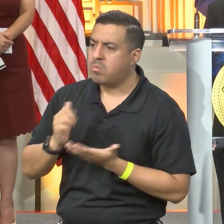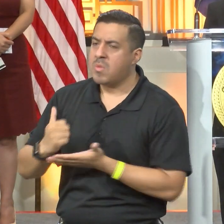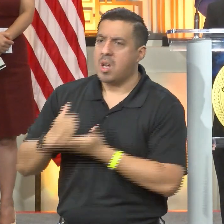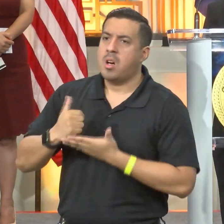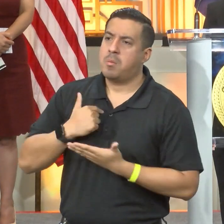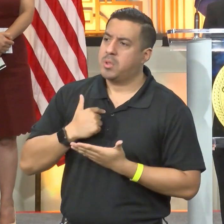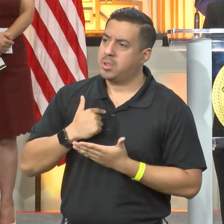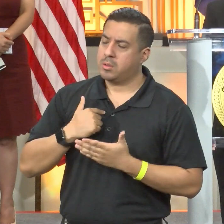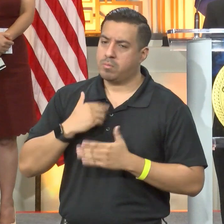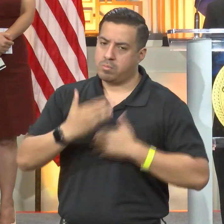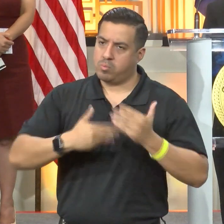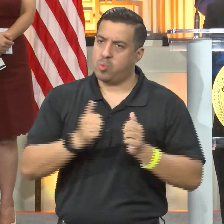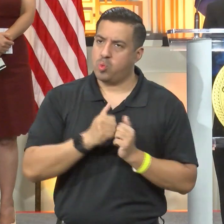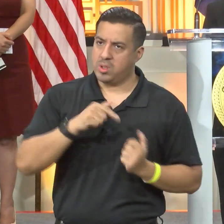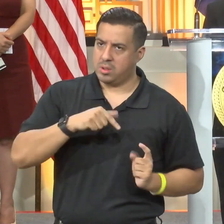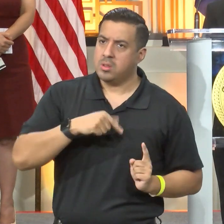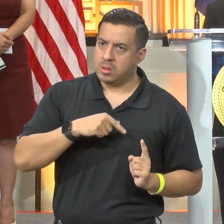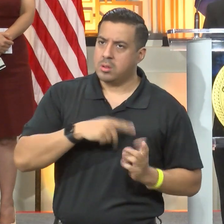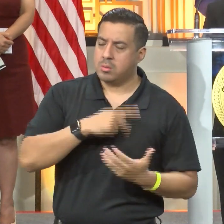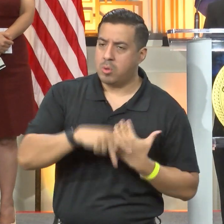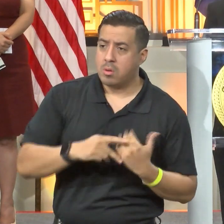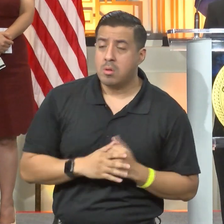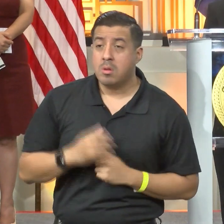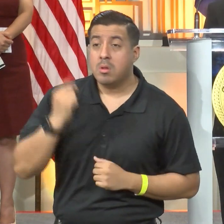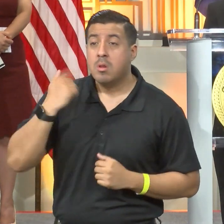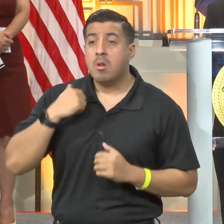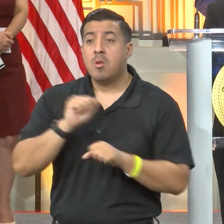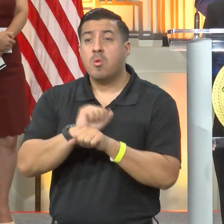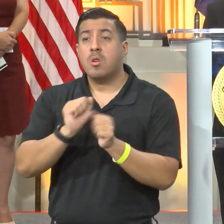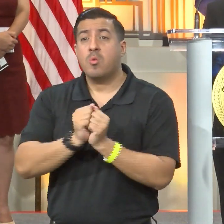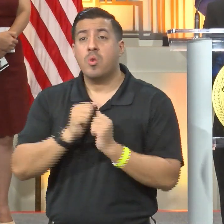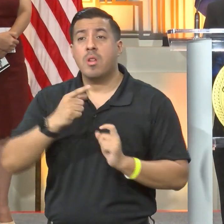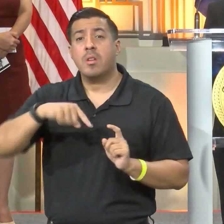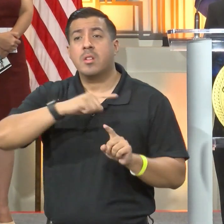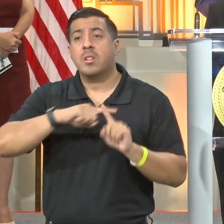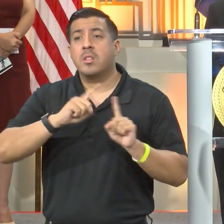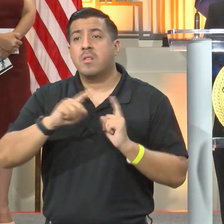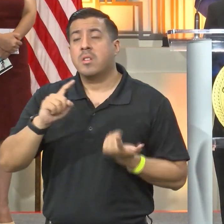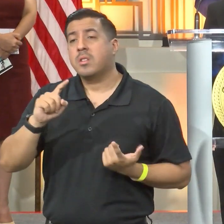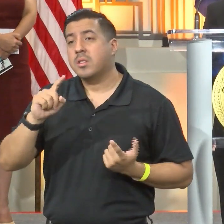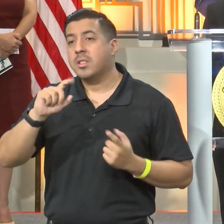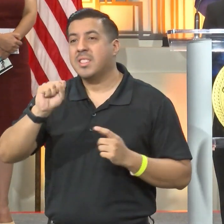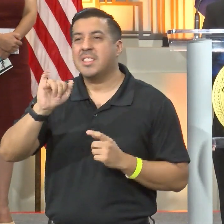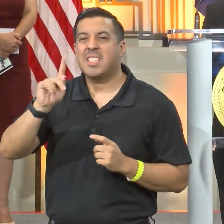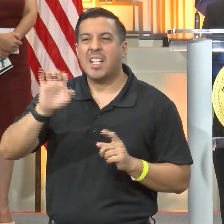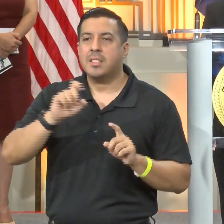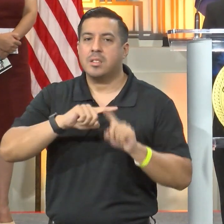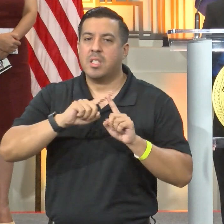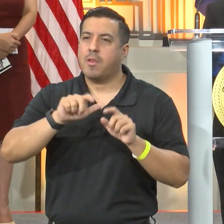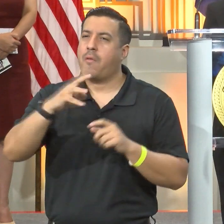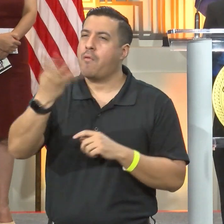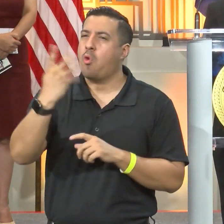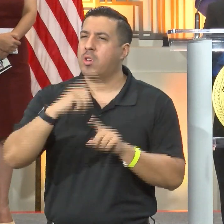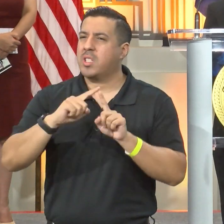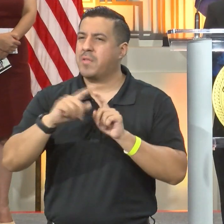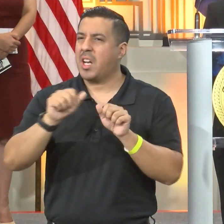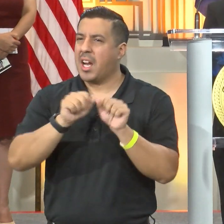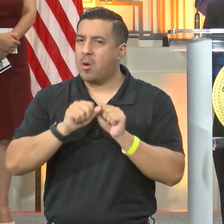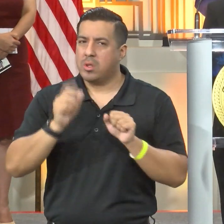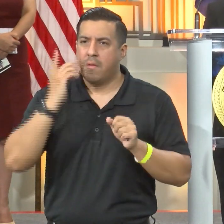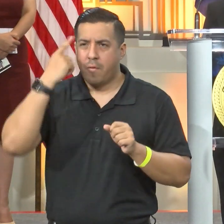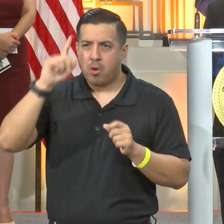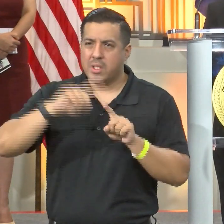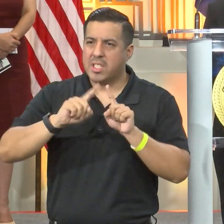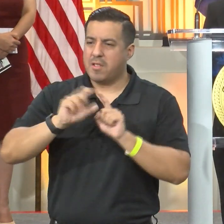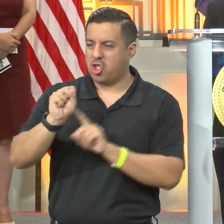me throughout this fellowship. We have also worked within the microsite. The microsite is divided into four different areas. It is divided into survey,